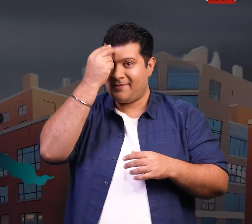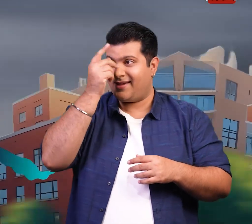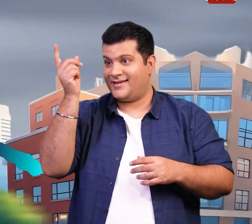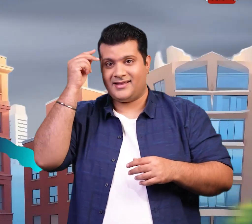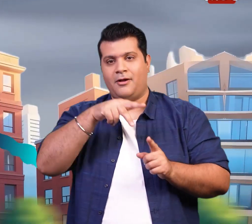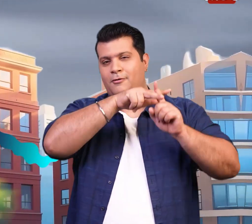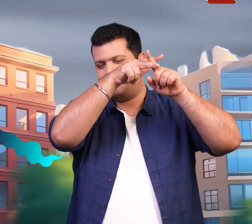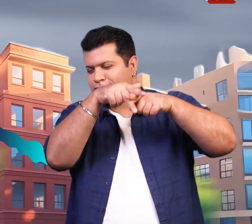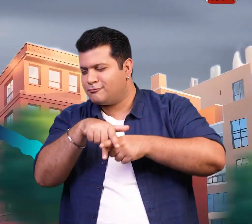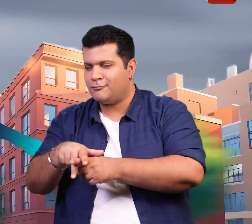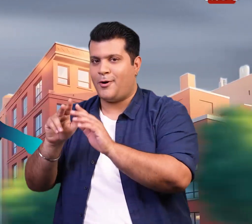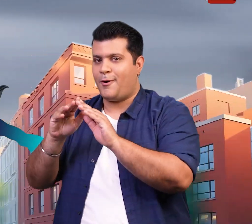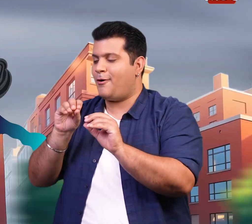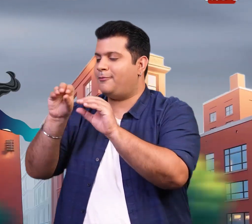Megha now return home.